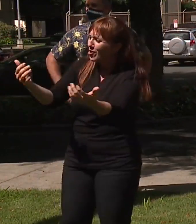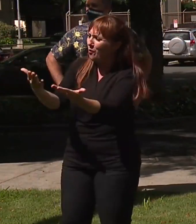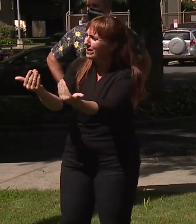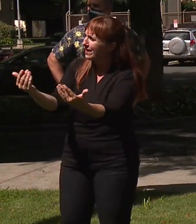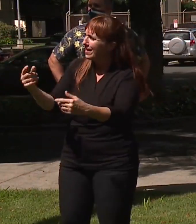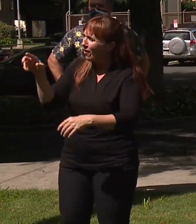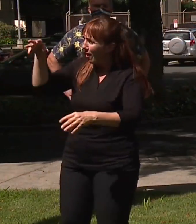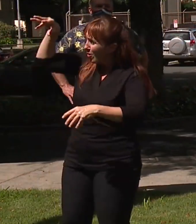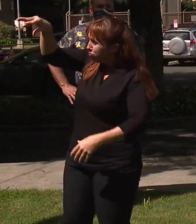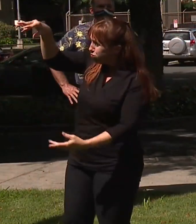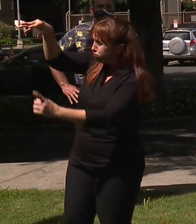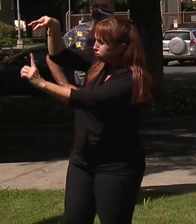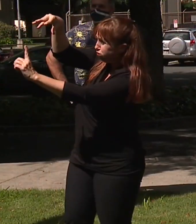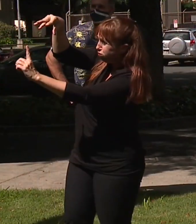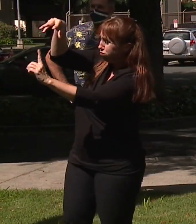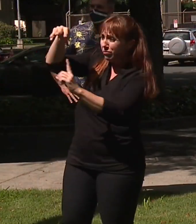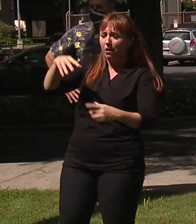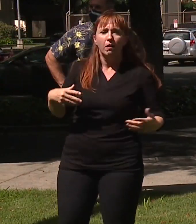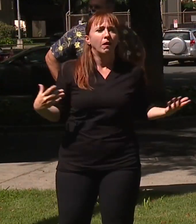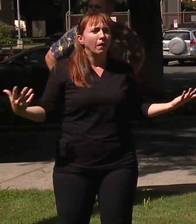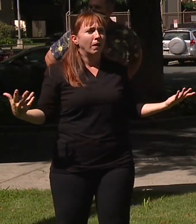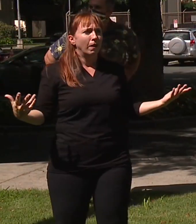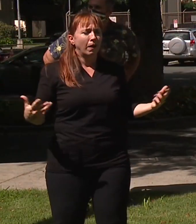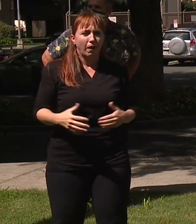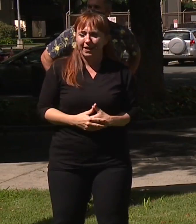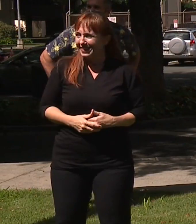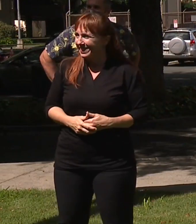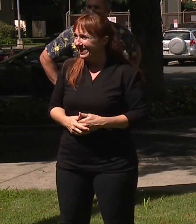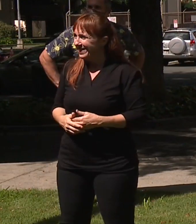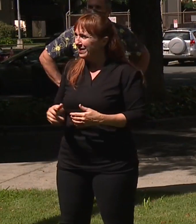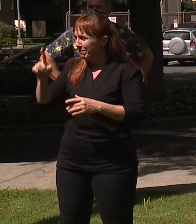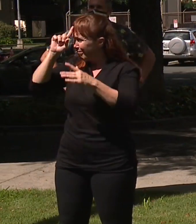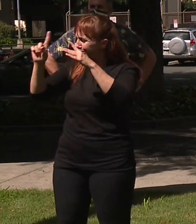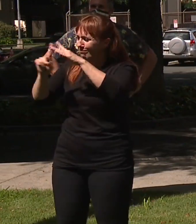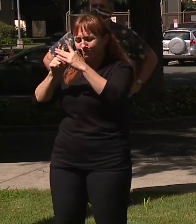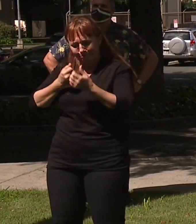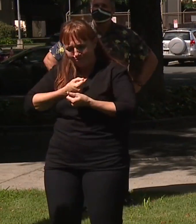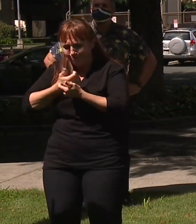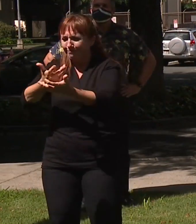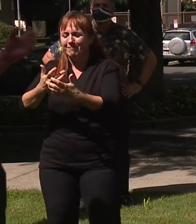on the spot. Come on up. Whatever comes to your mind.